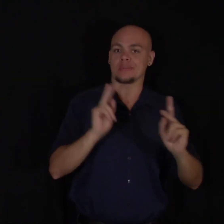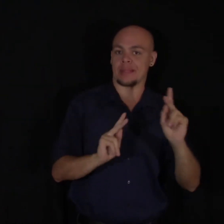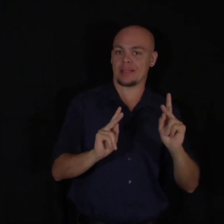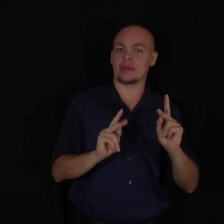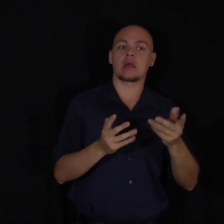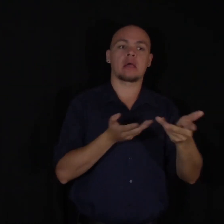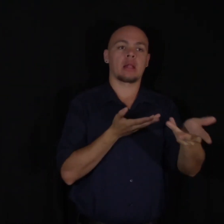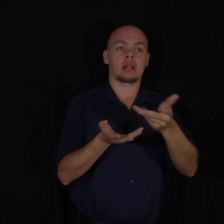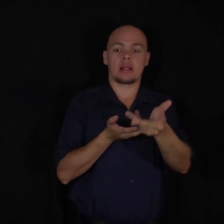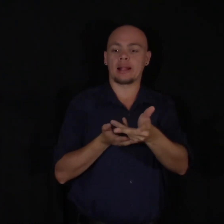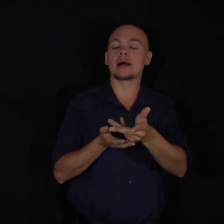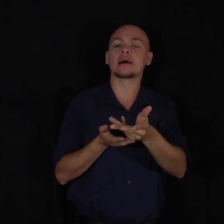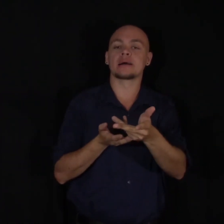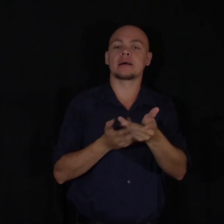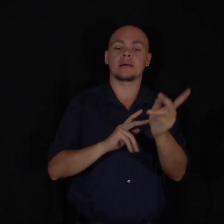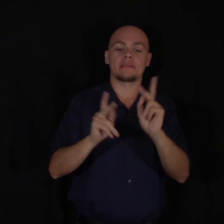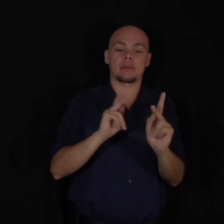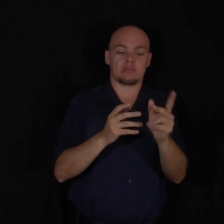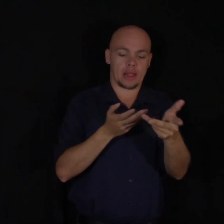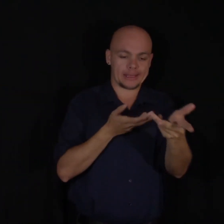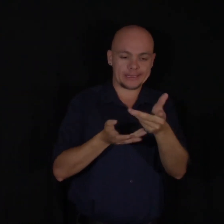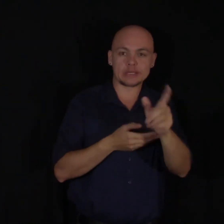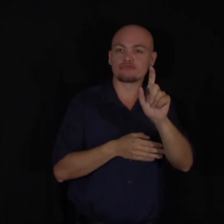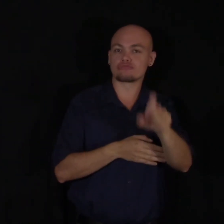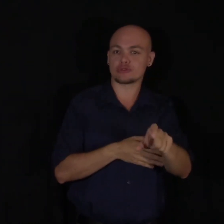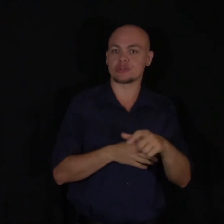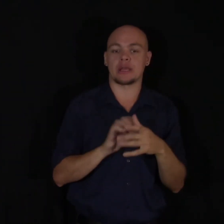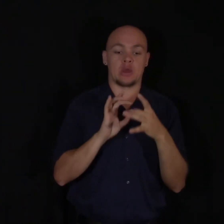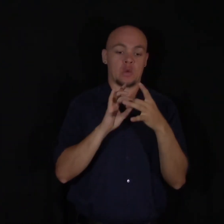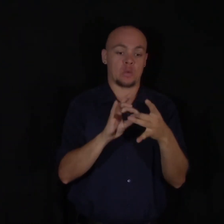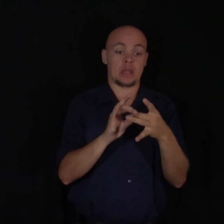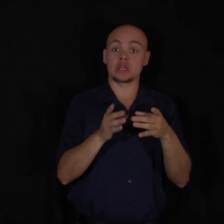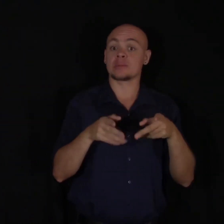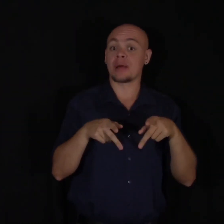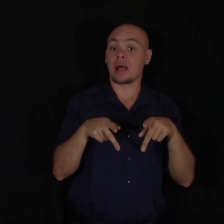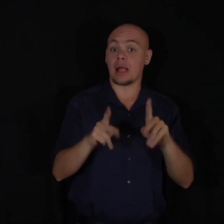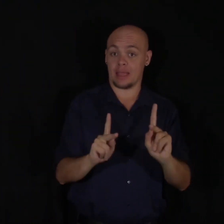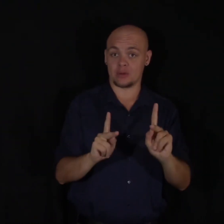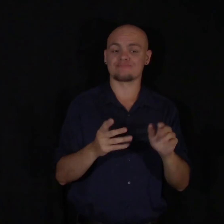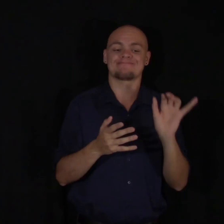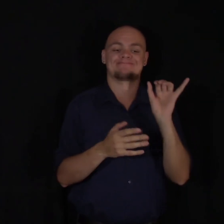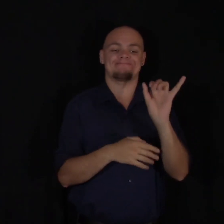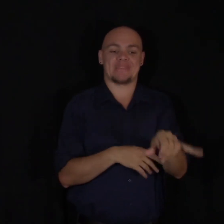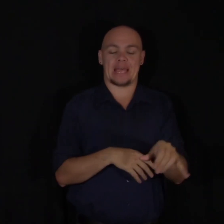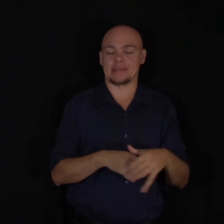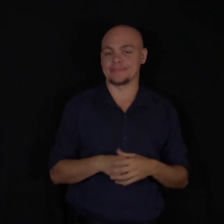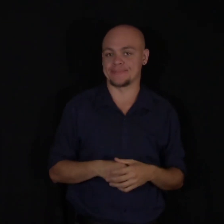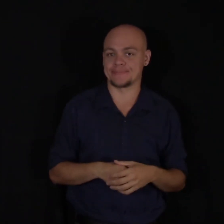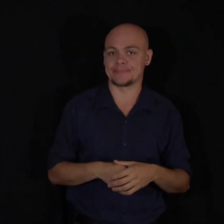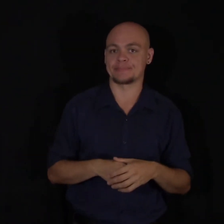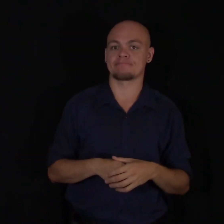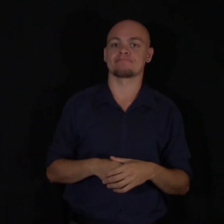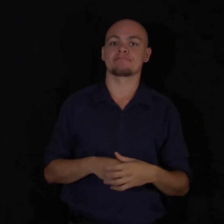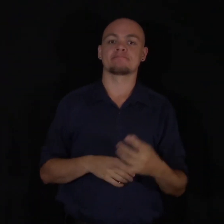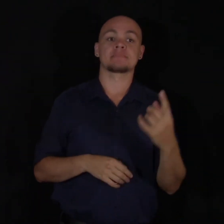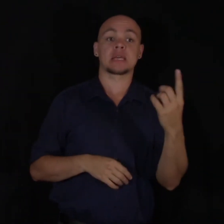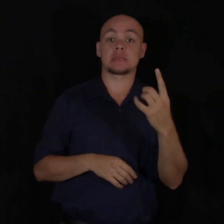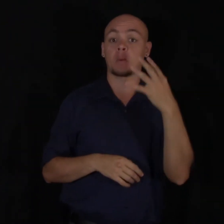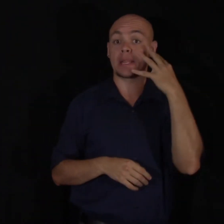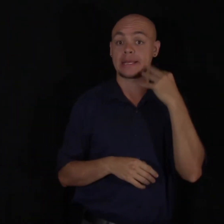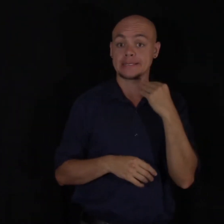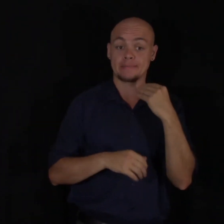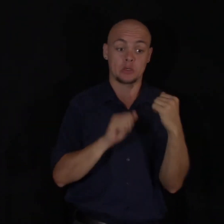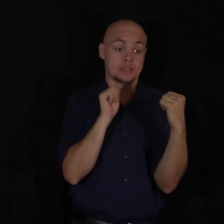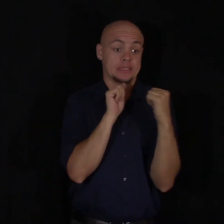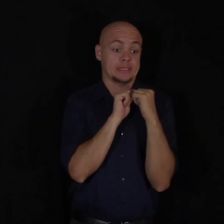to be intimate. We're meant to engage with each other. And this is what relationships allow us to do. It allows us to have someone to experience life with